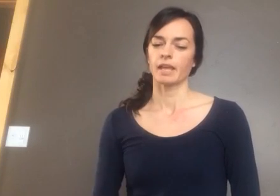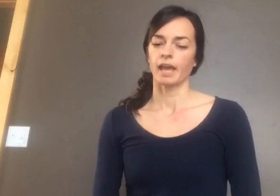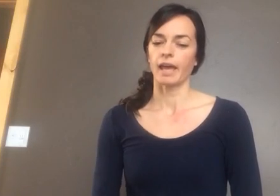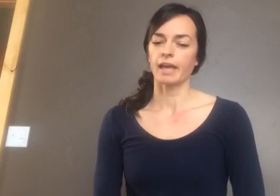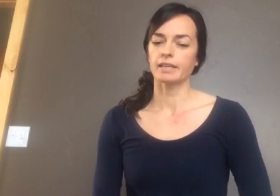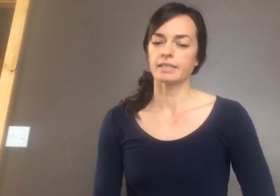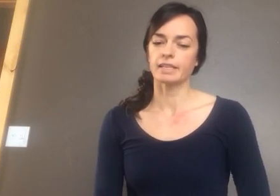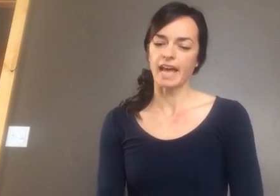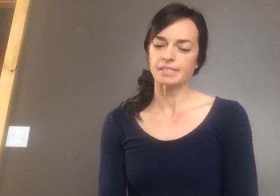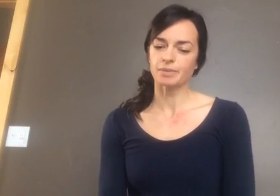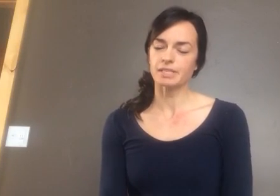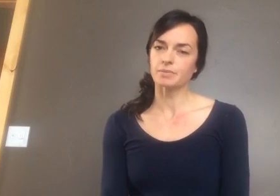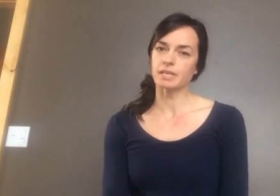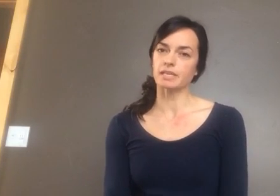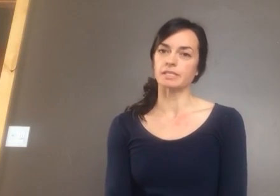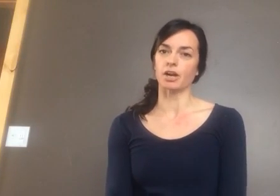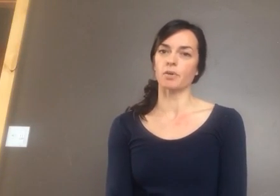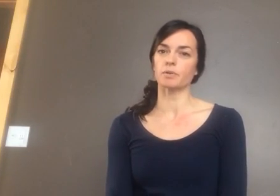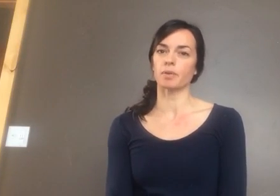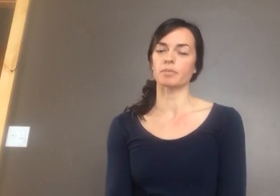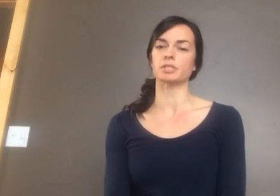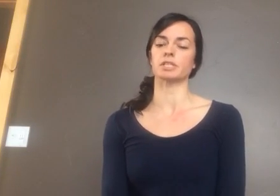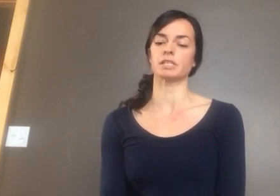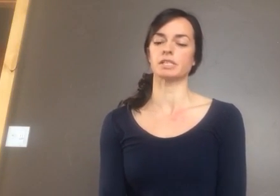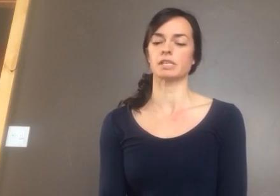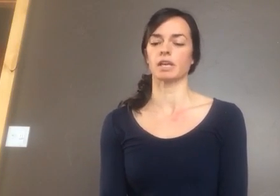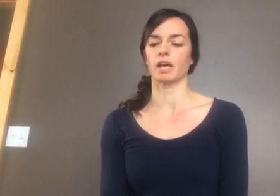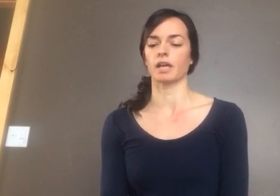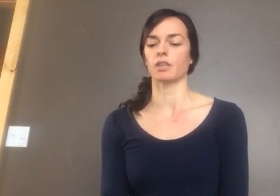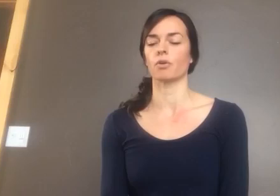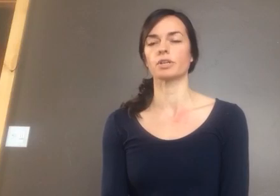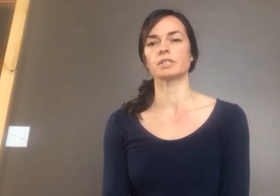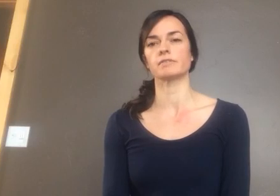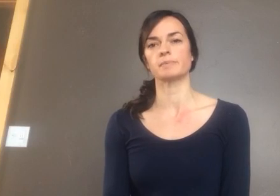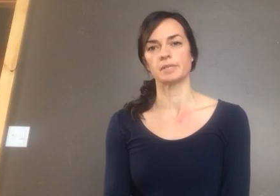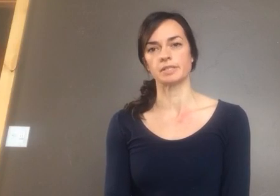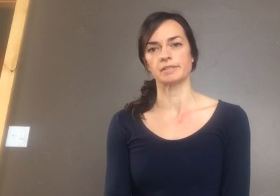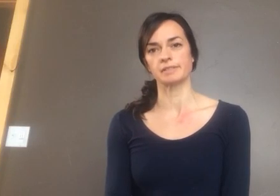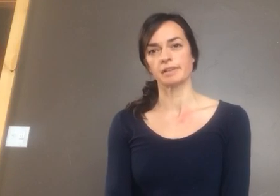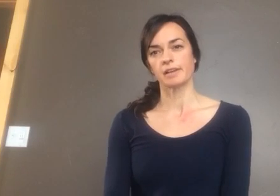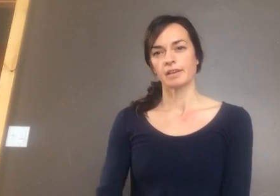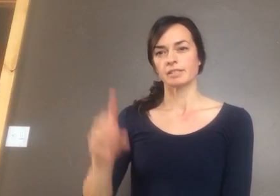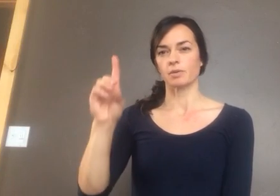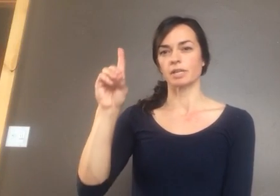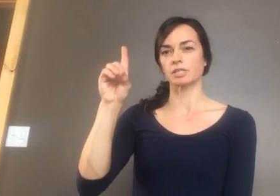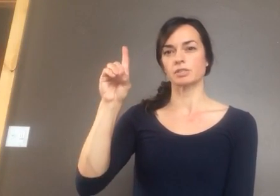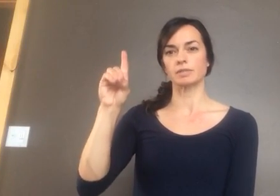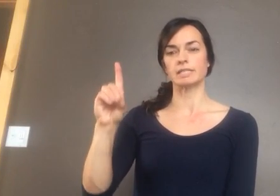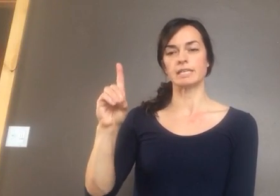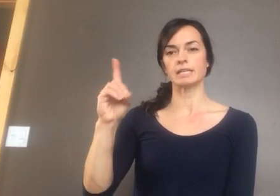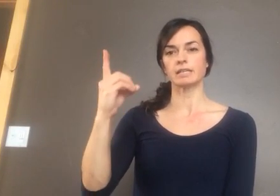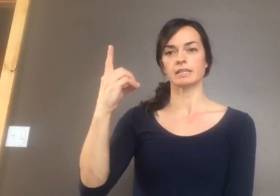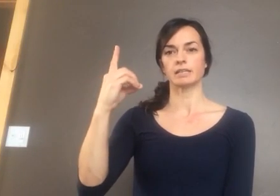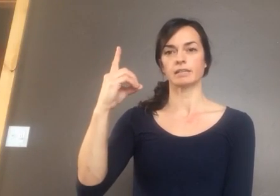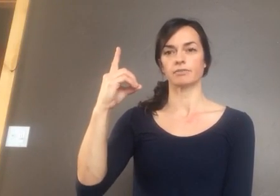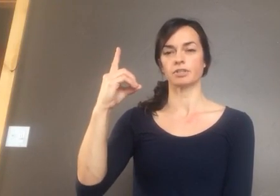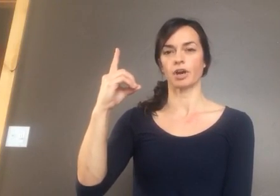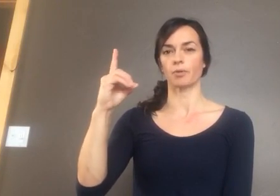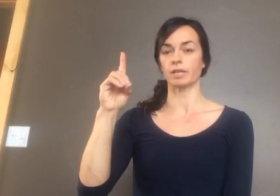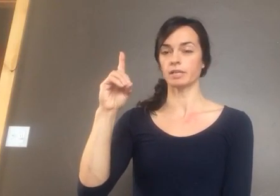And the last one this week is Darwin publishes The Origin of Species. So we're going to just do a D for Darwin.